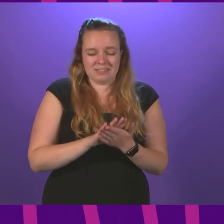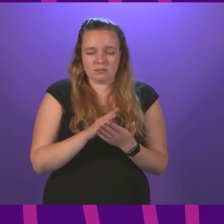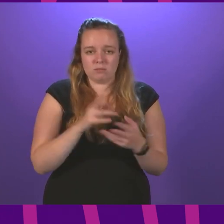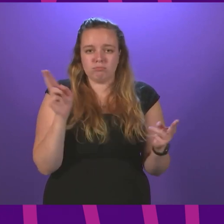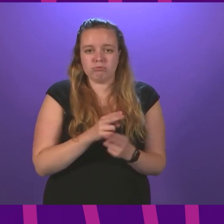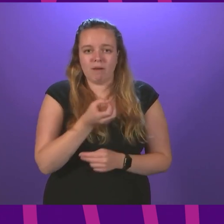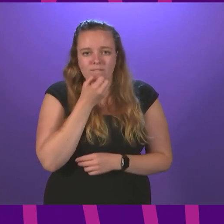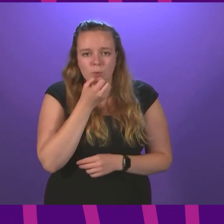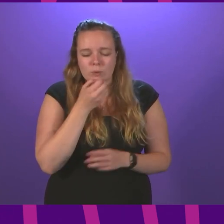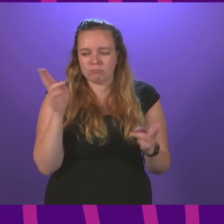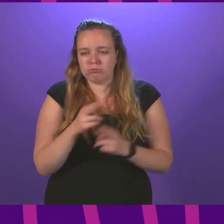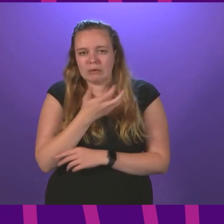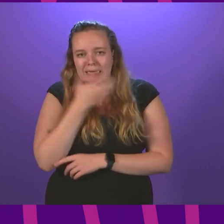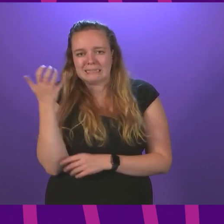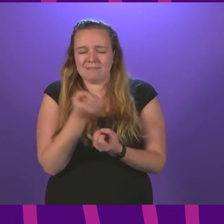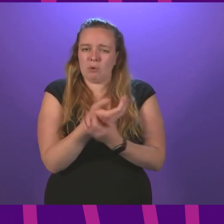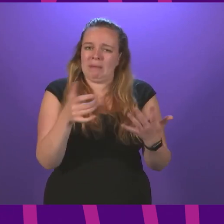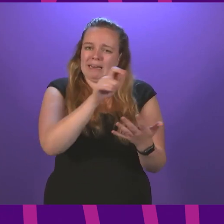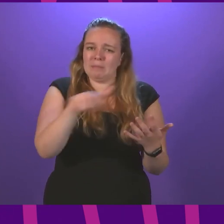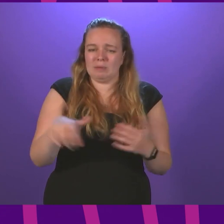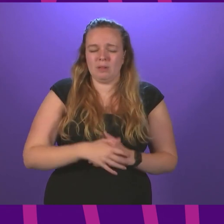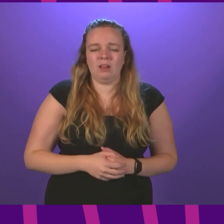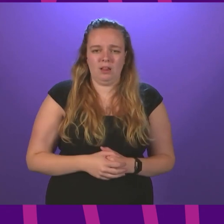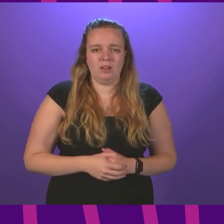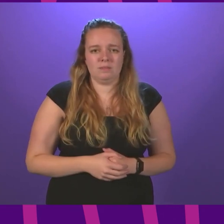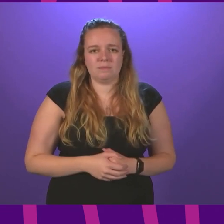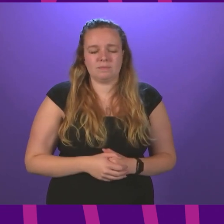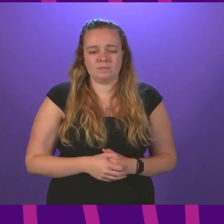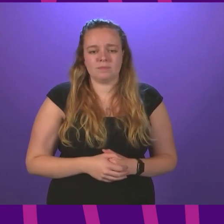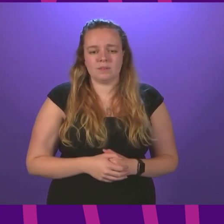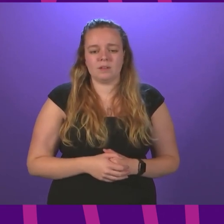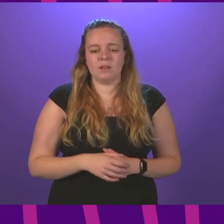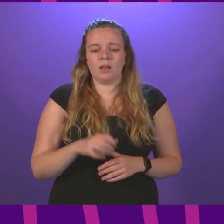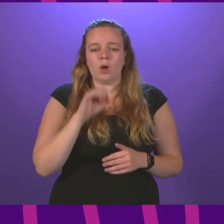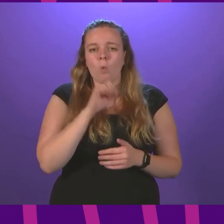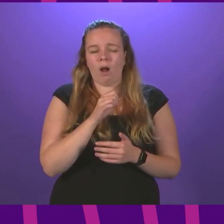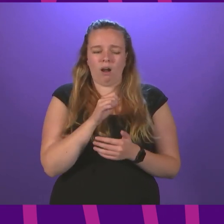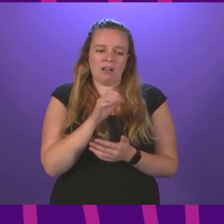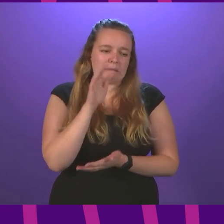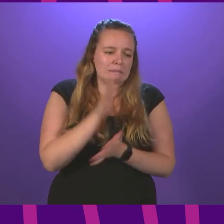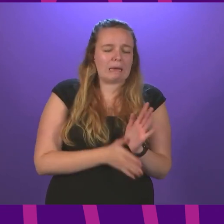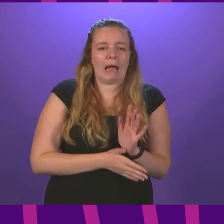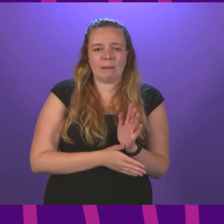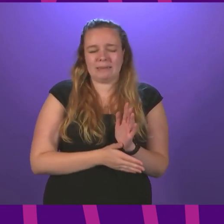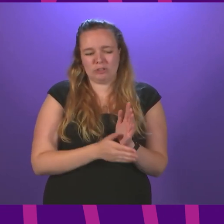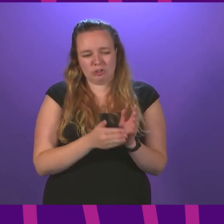and less heating for so many, and it will cause damage to some of the most vulnerable in our society.